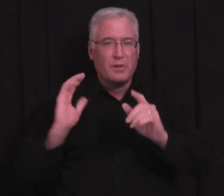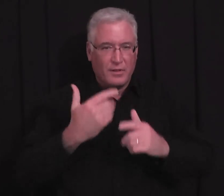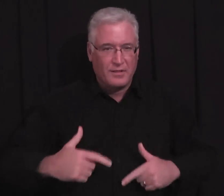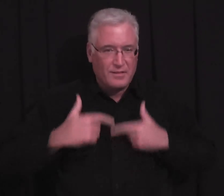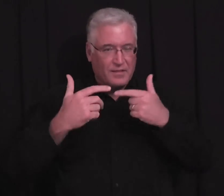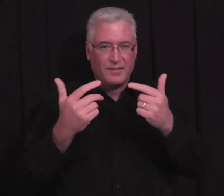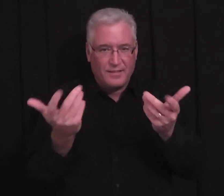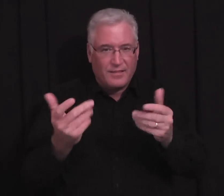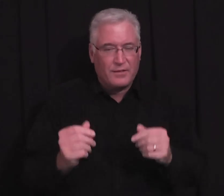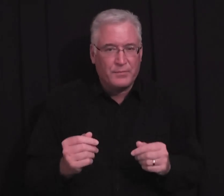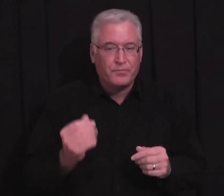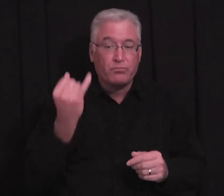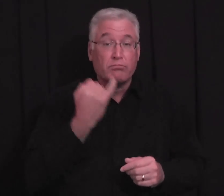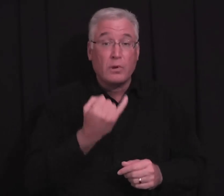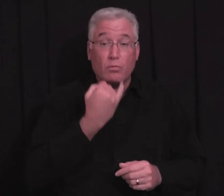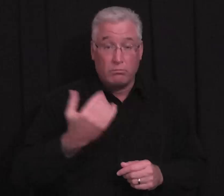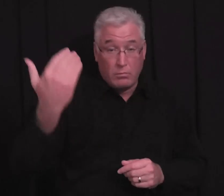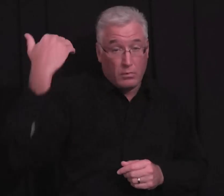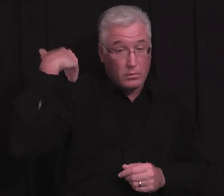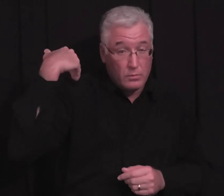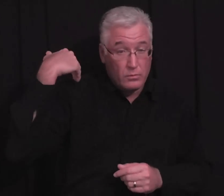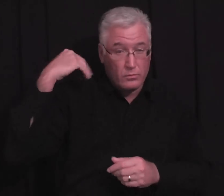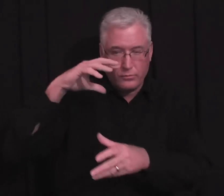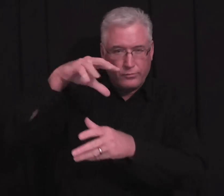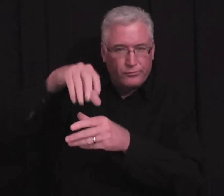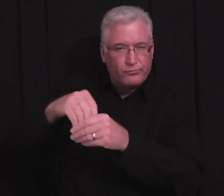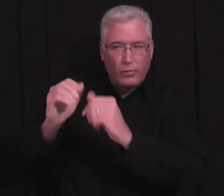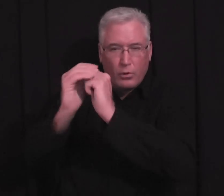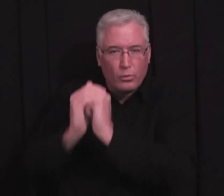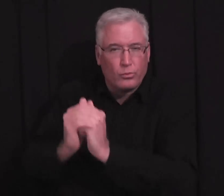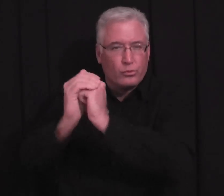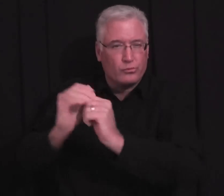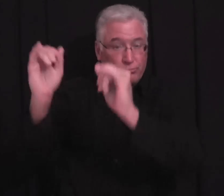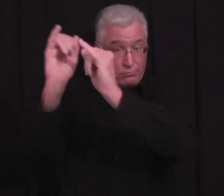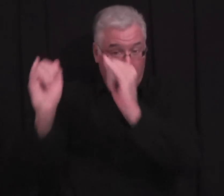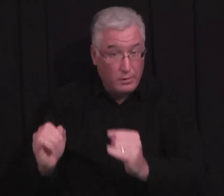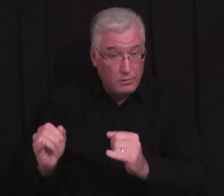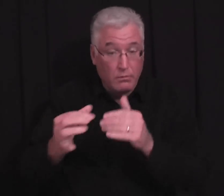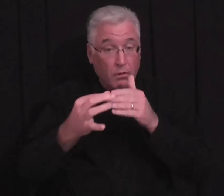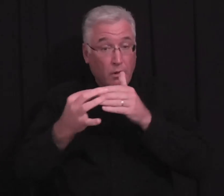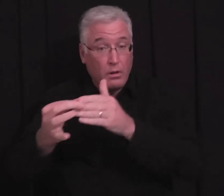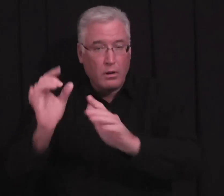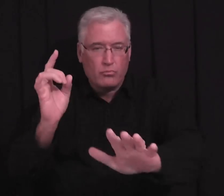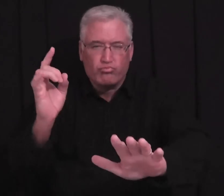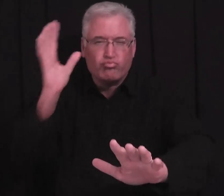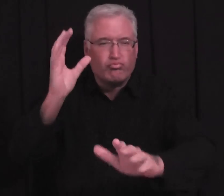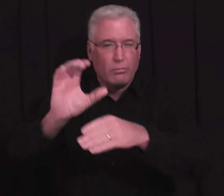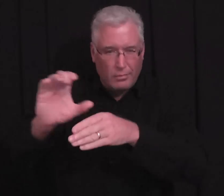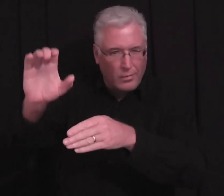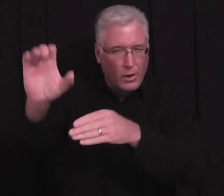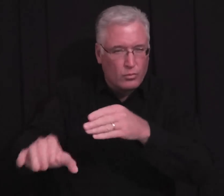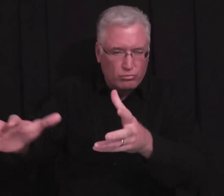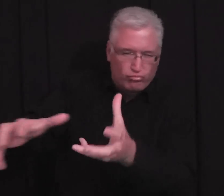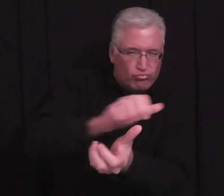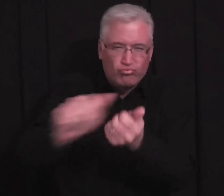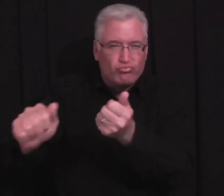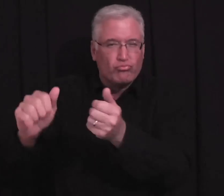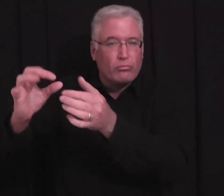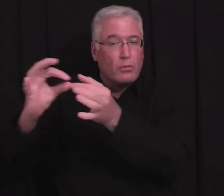Now, do we apply this to our Christian life? A long time ago, the Israelites, they were involved in worshiping idols. And it's had terrible